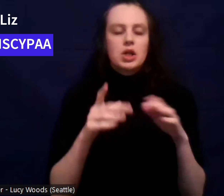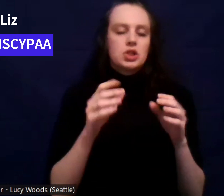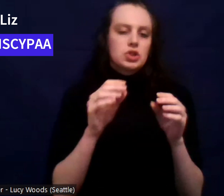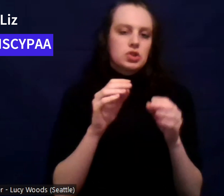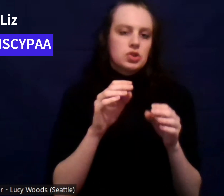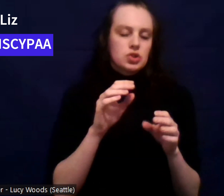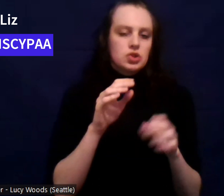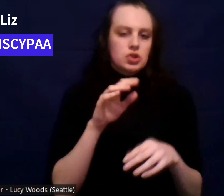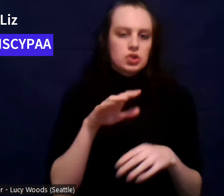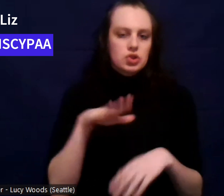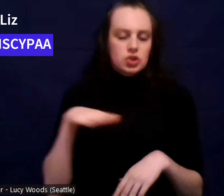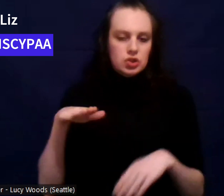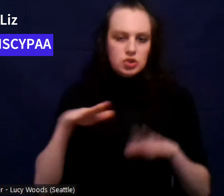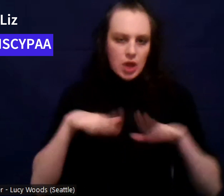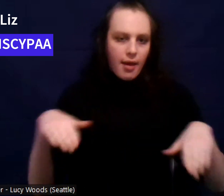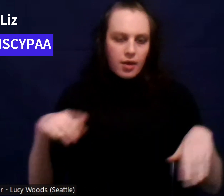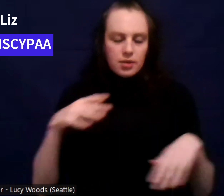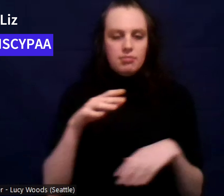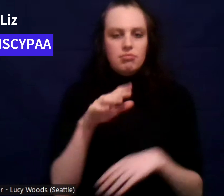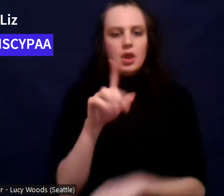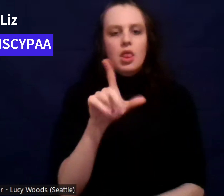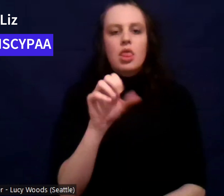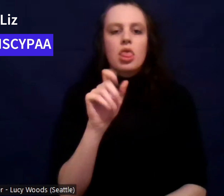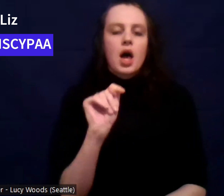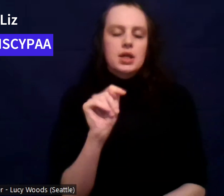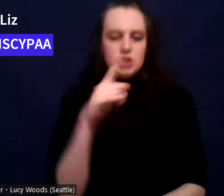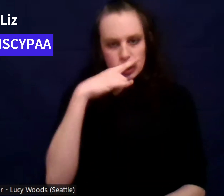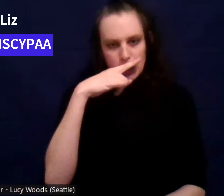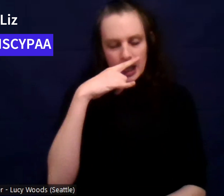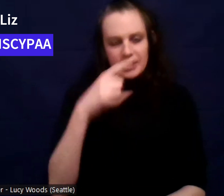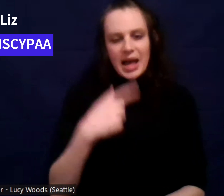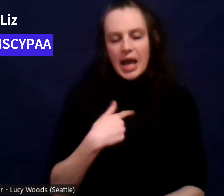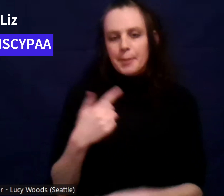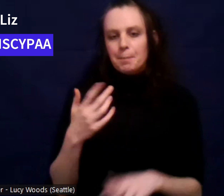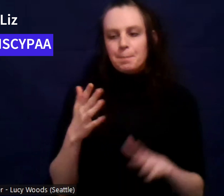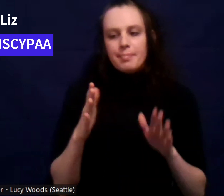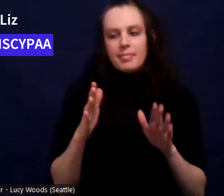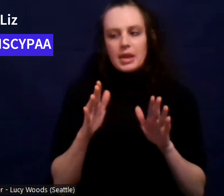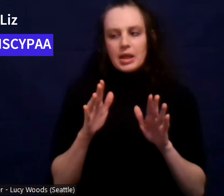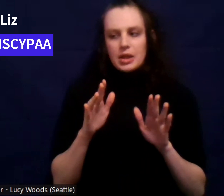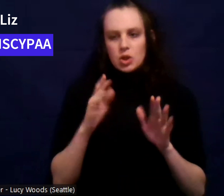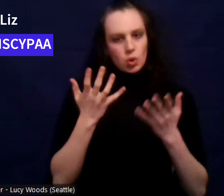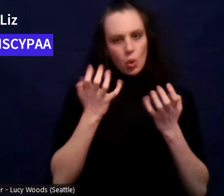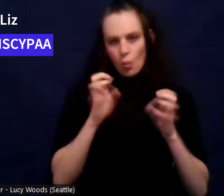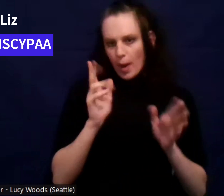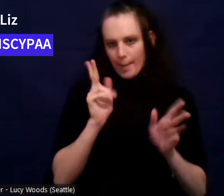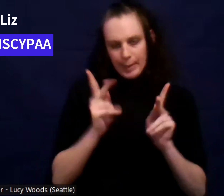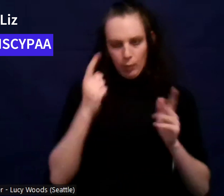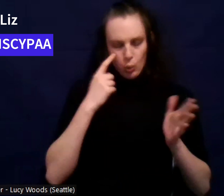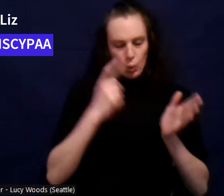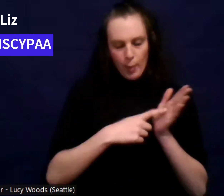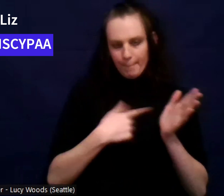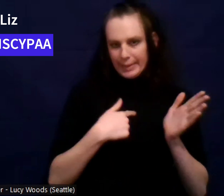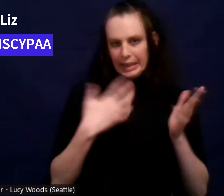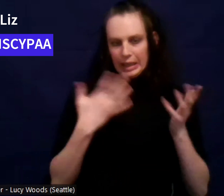Didn't really want anyone to know what was going on with me. Didn't want to be like noticed pretty much. So